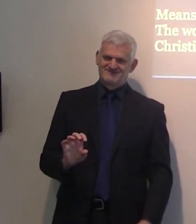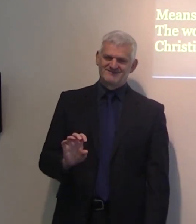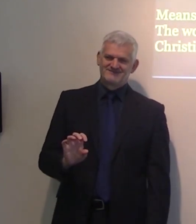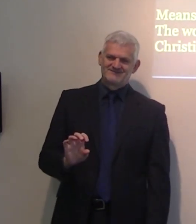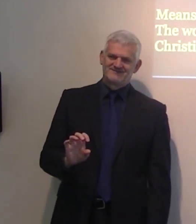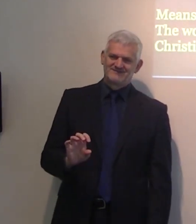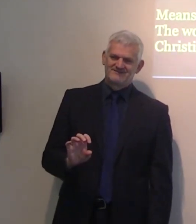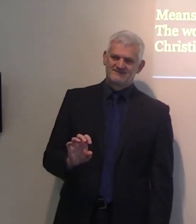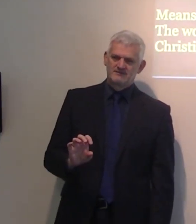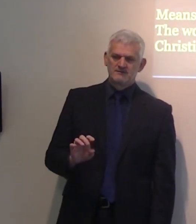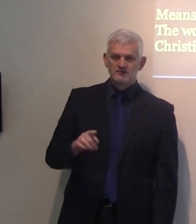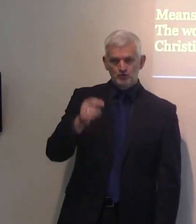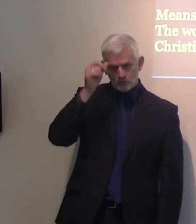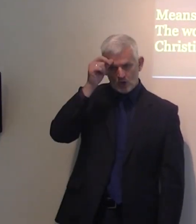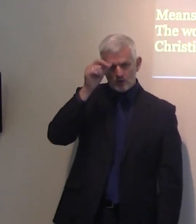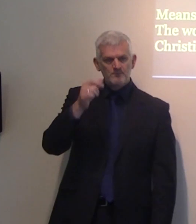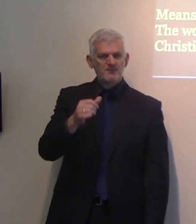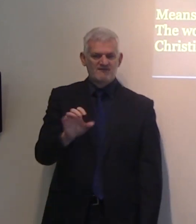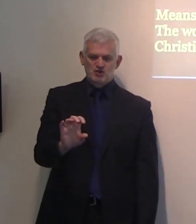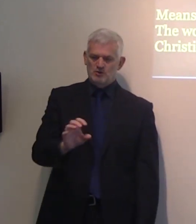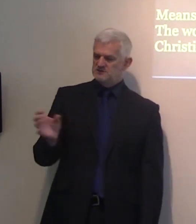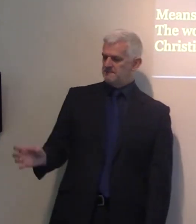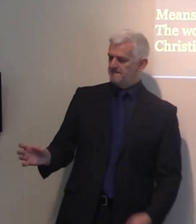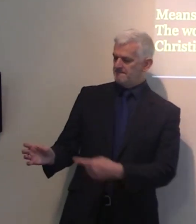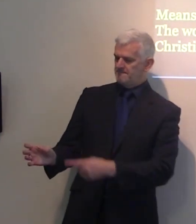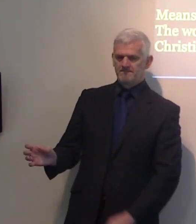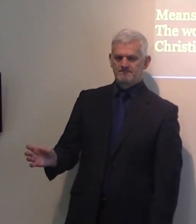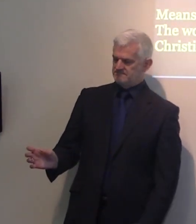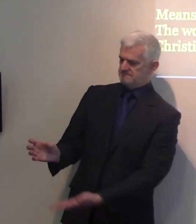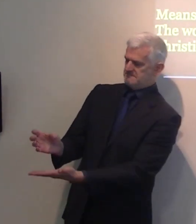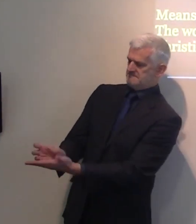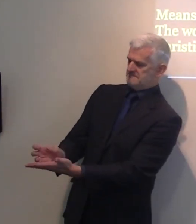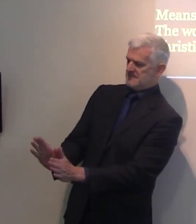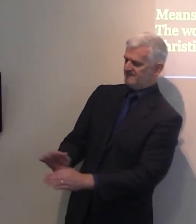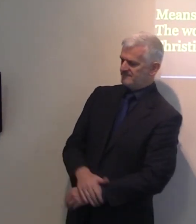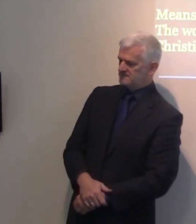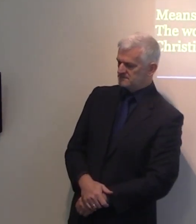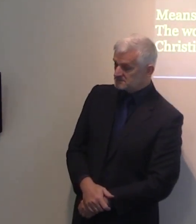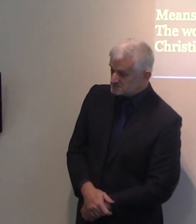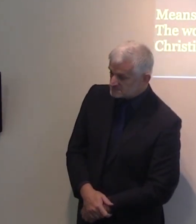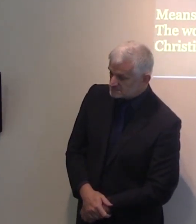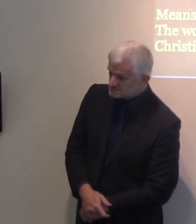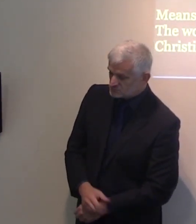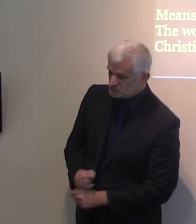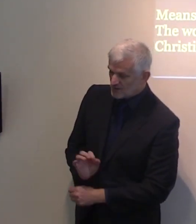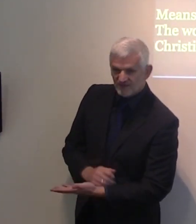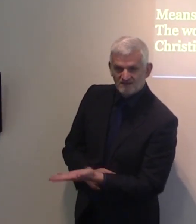salt shaker will never do anything. But we will explain more of that because the